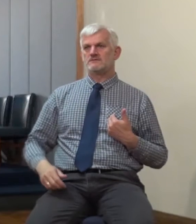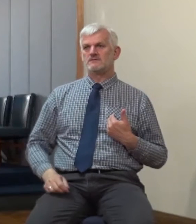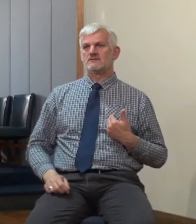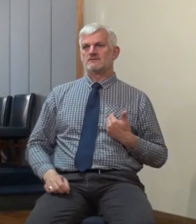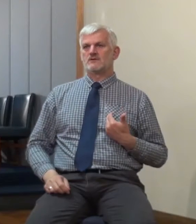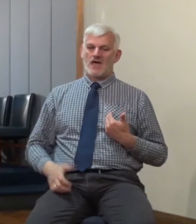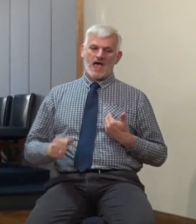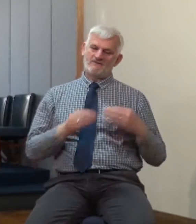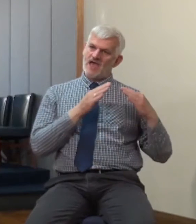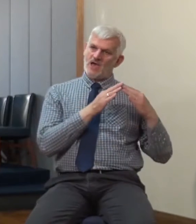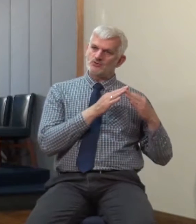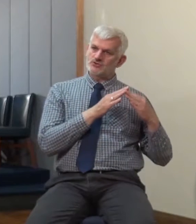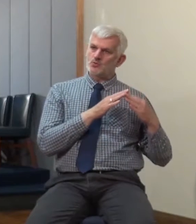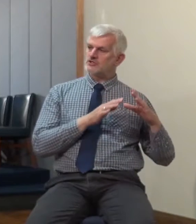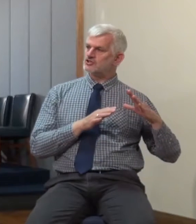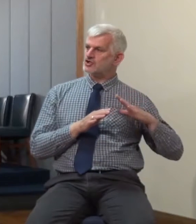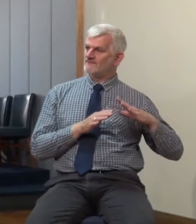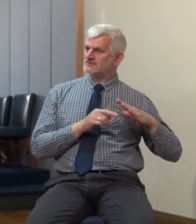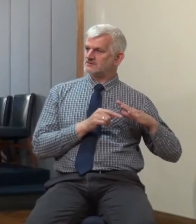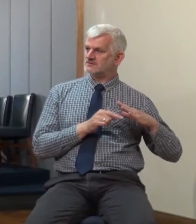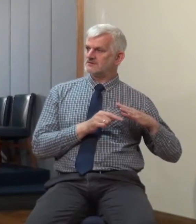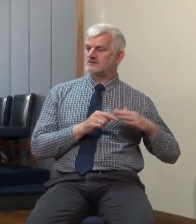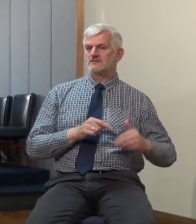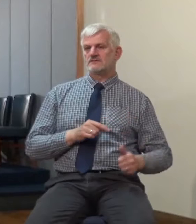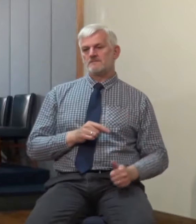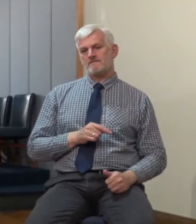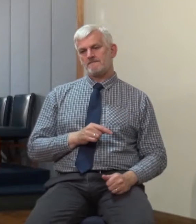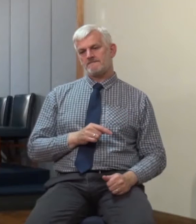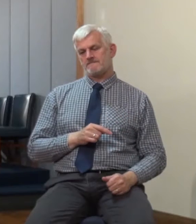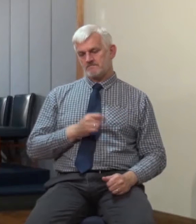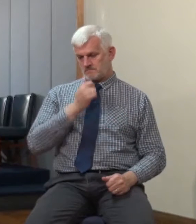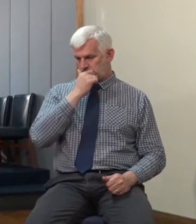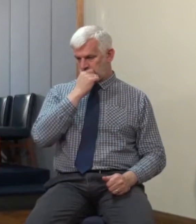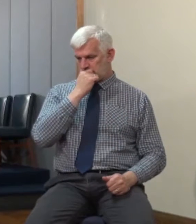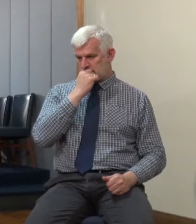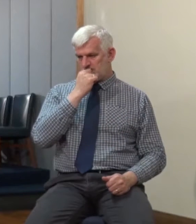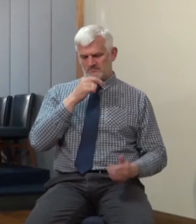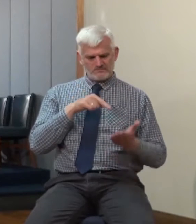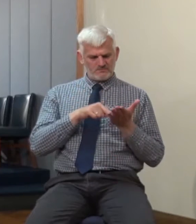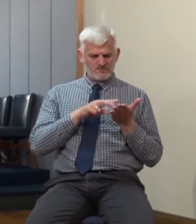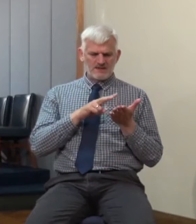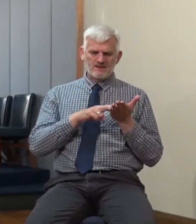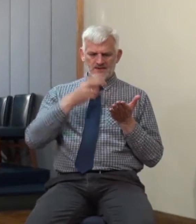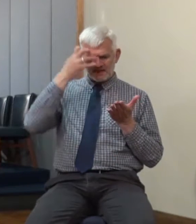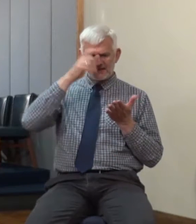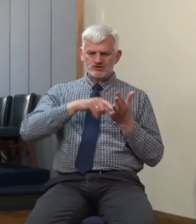man, it's a translation of the compound word which means really the leader or the head